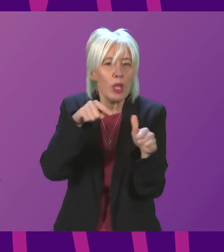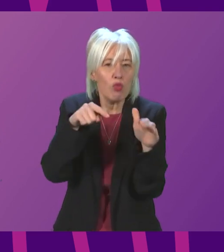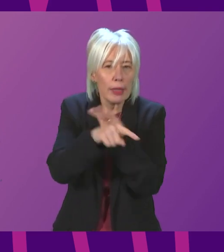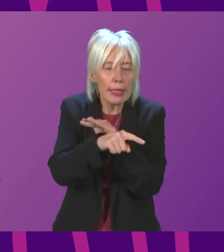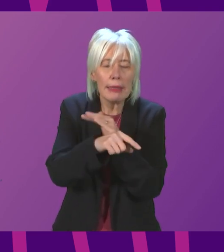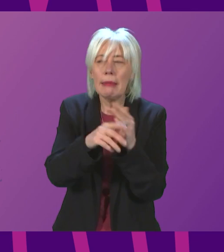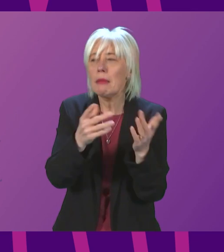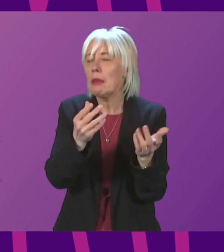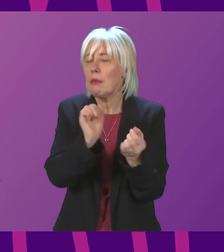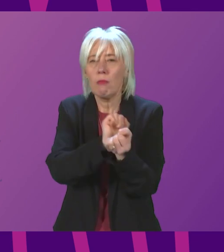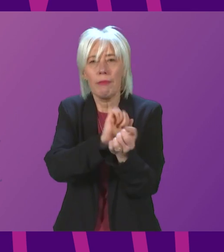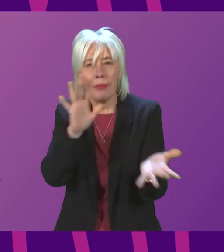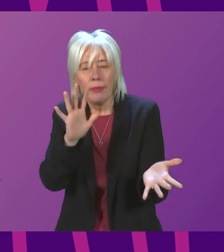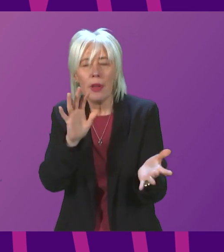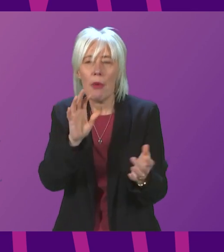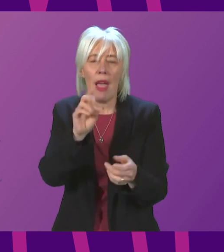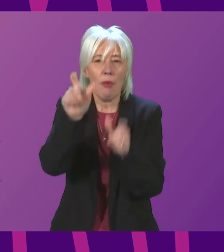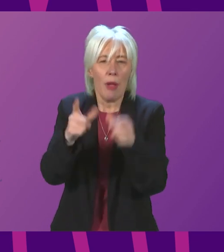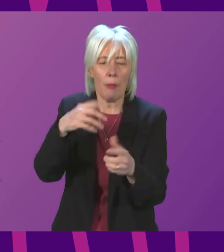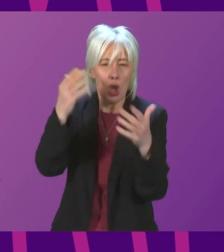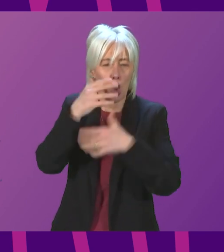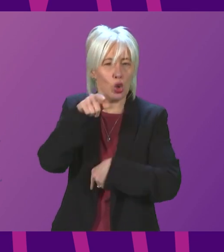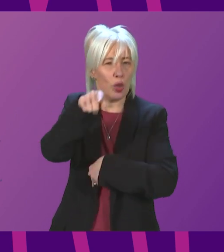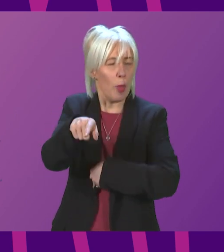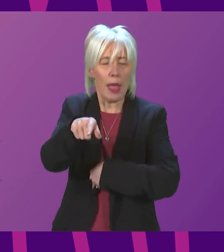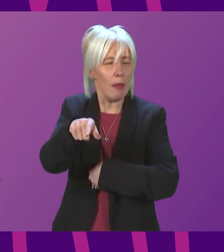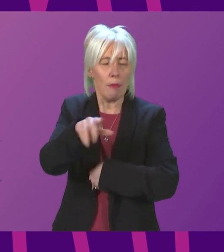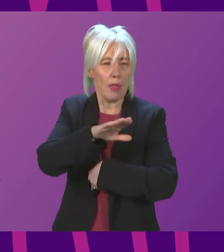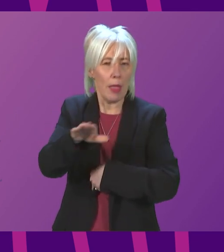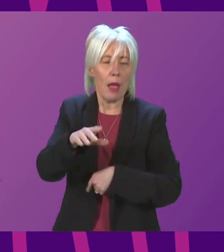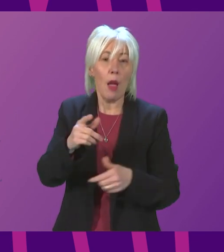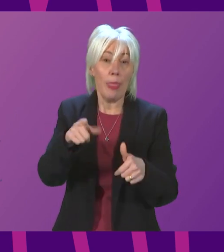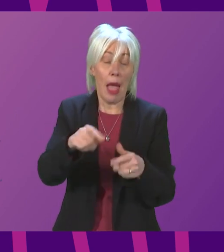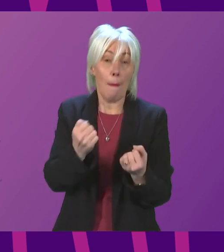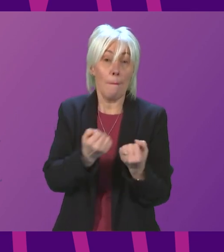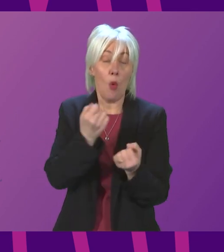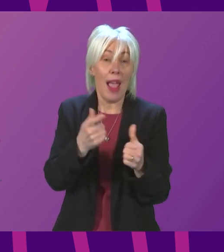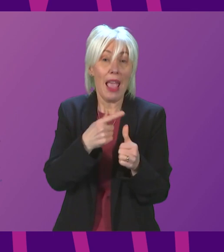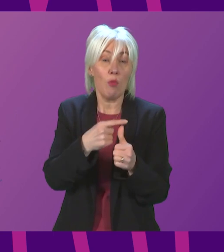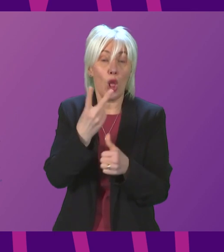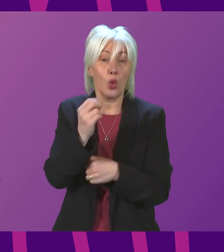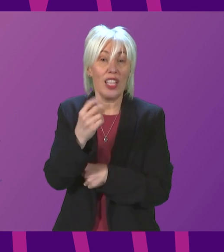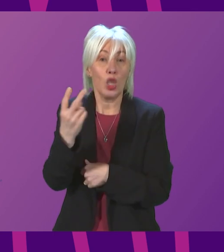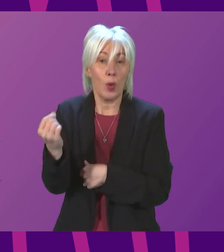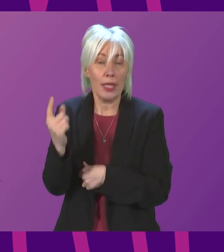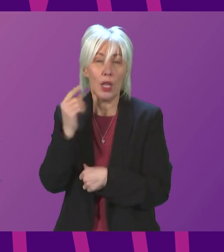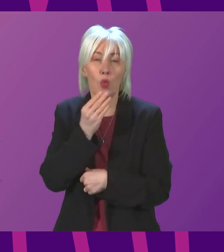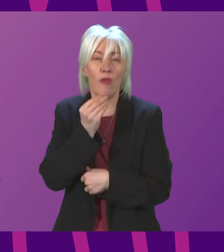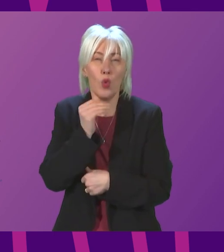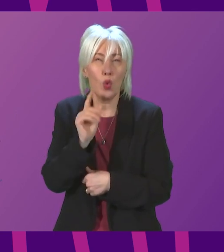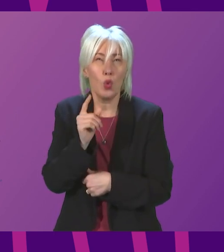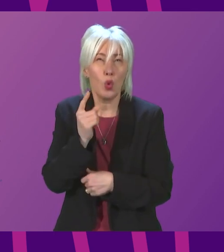that raise particular concerns and indeed since that power was created in April 2020 it has been used only